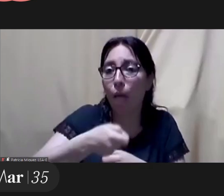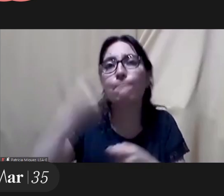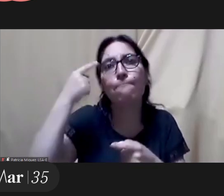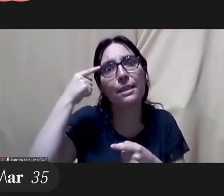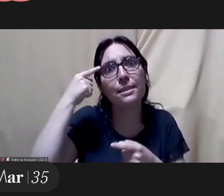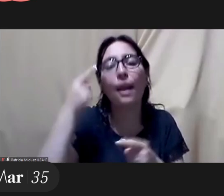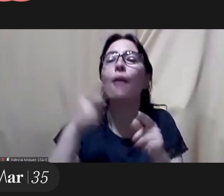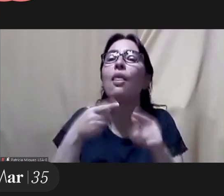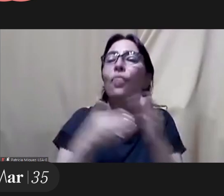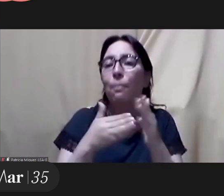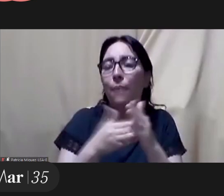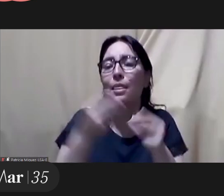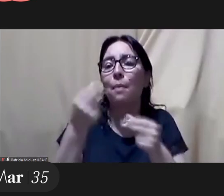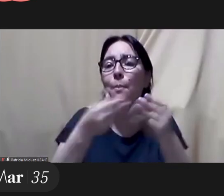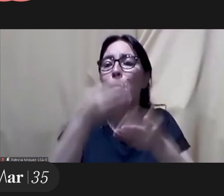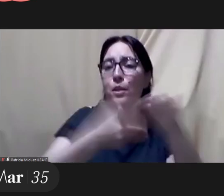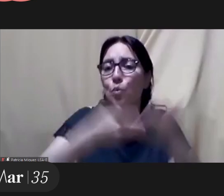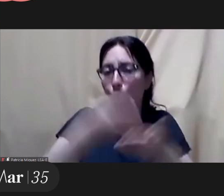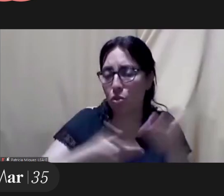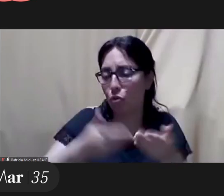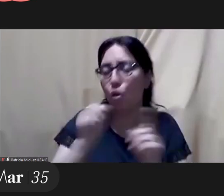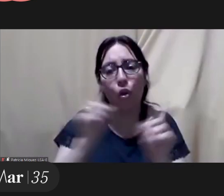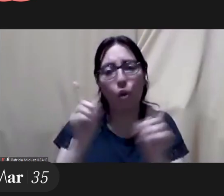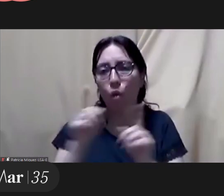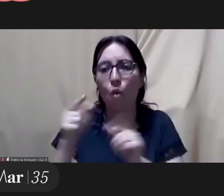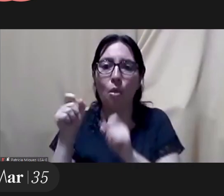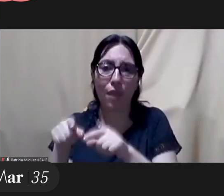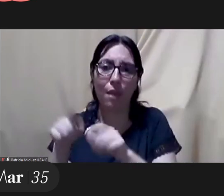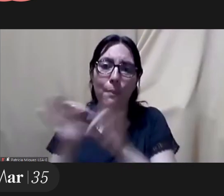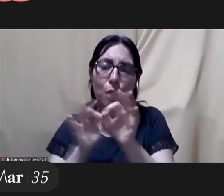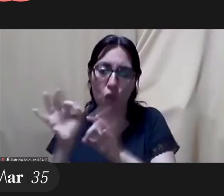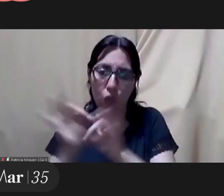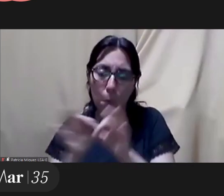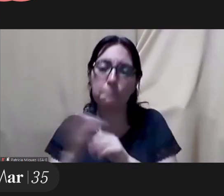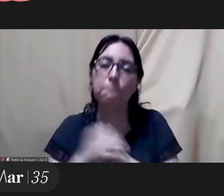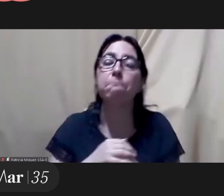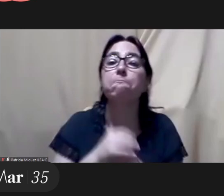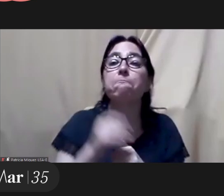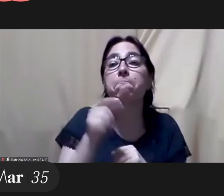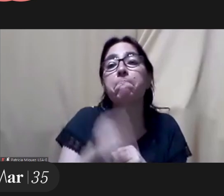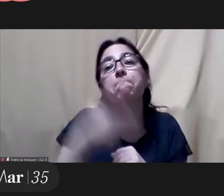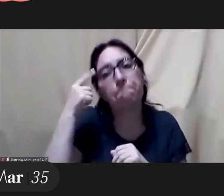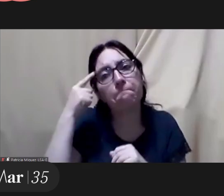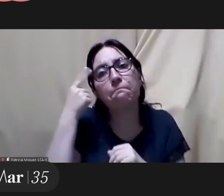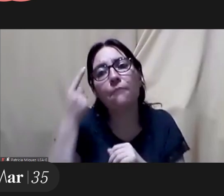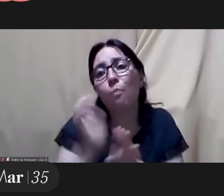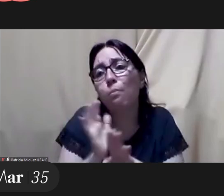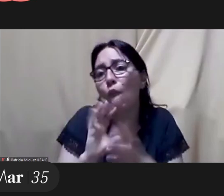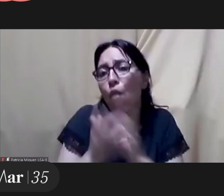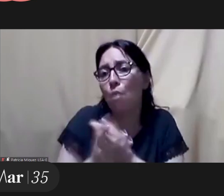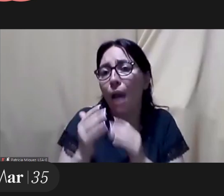the problem to define as a percentage of the budget and not of the projects those are the steps forward that we took and of course